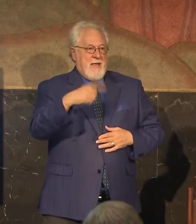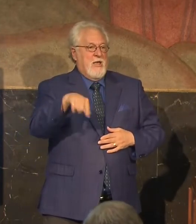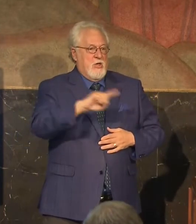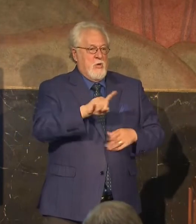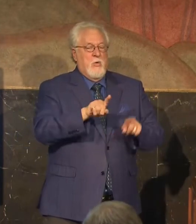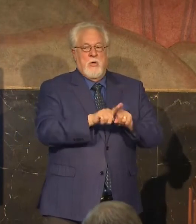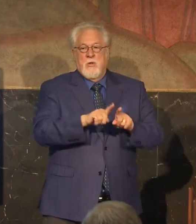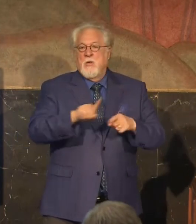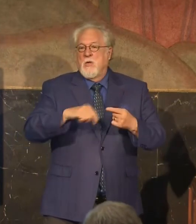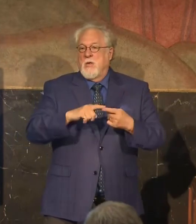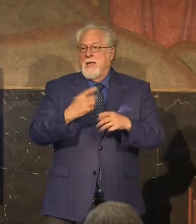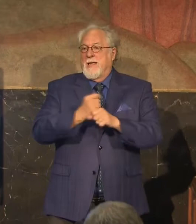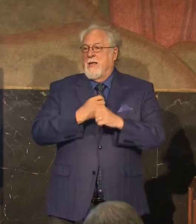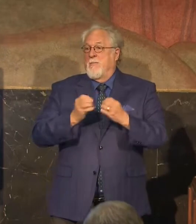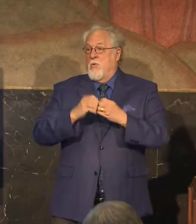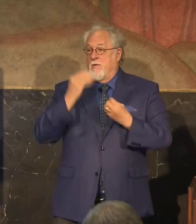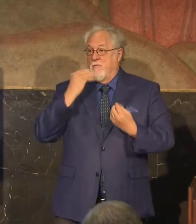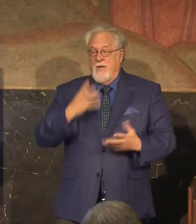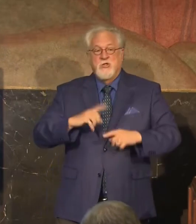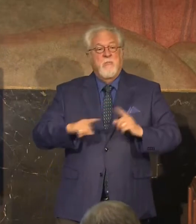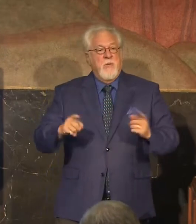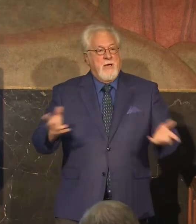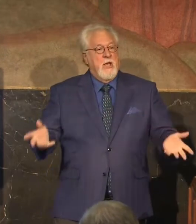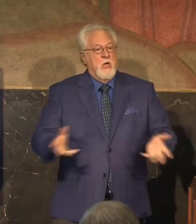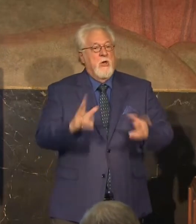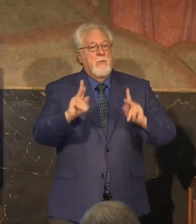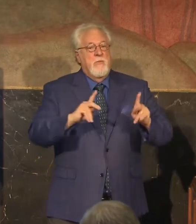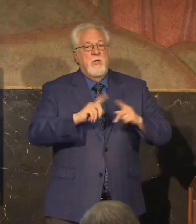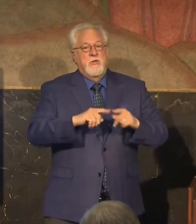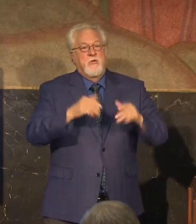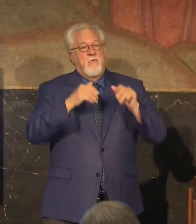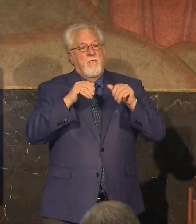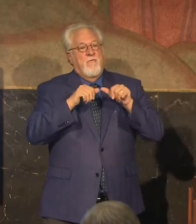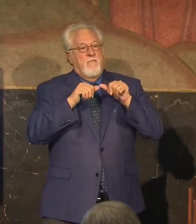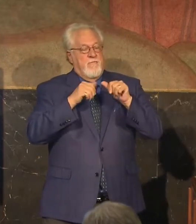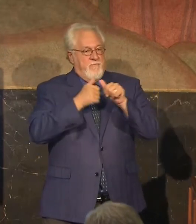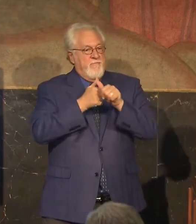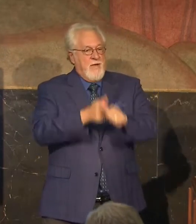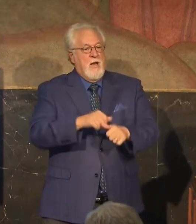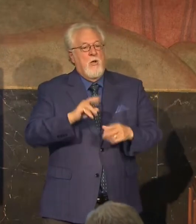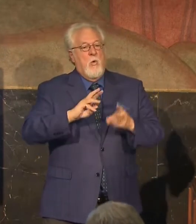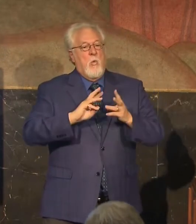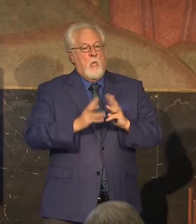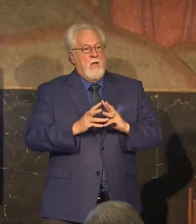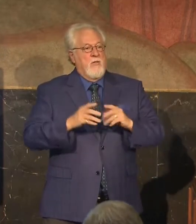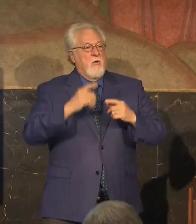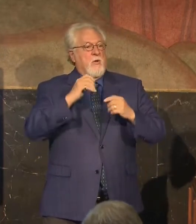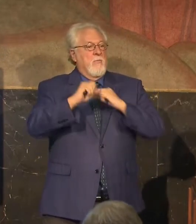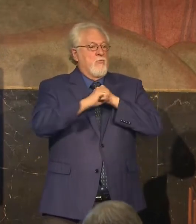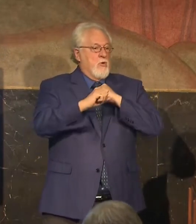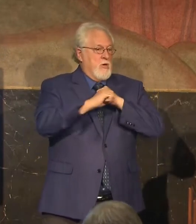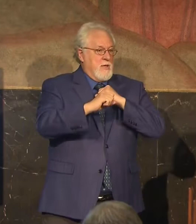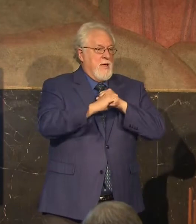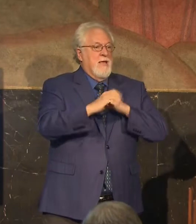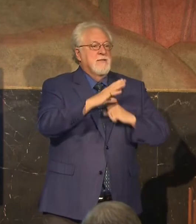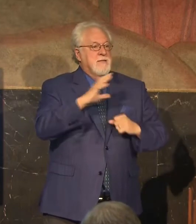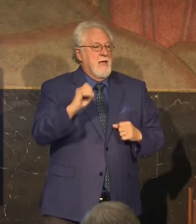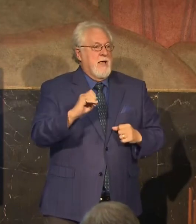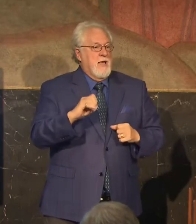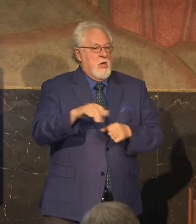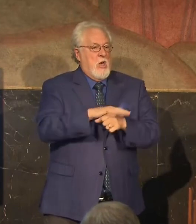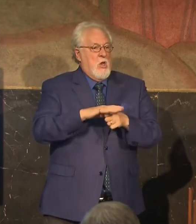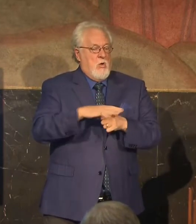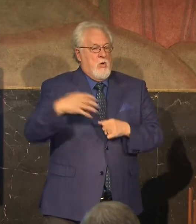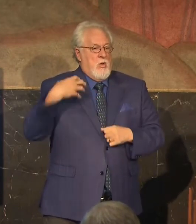more information, but we do encourage everyone to follow the weather channel, the local weather broadcasts, and local